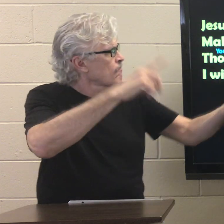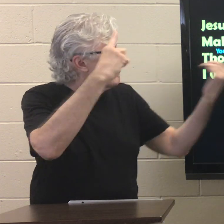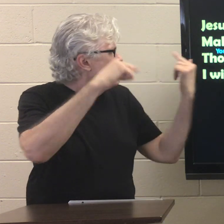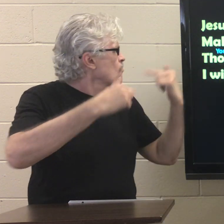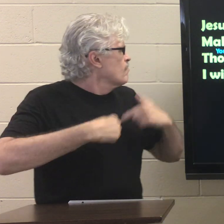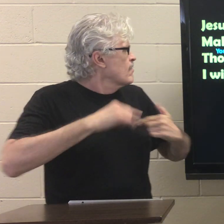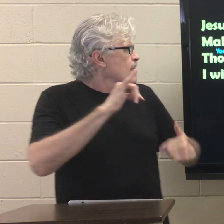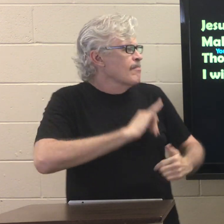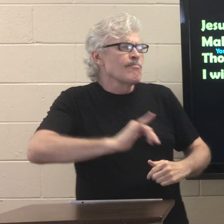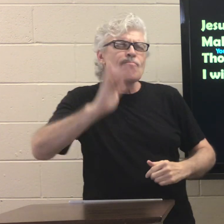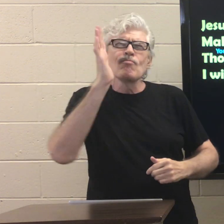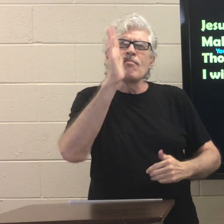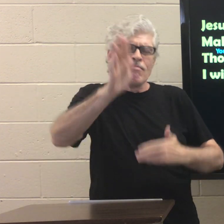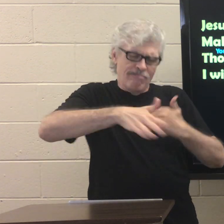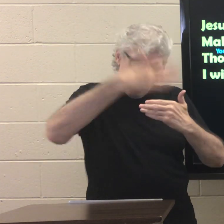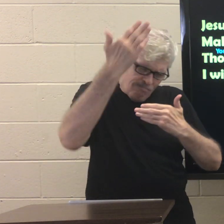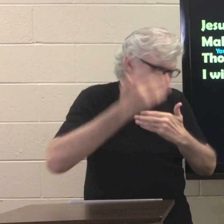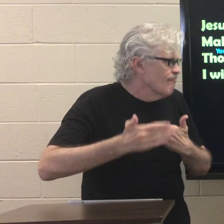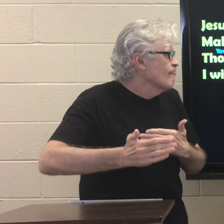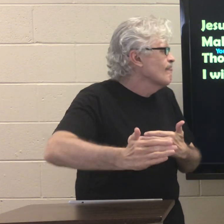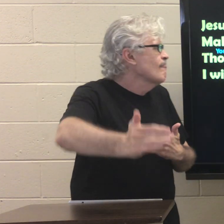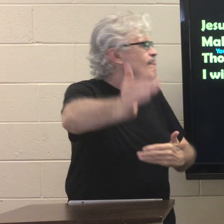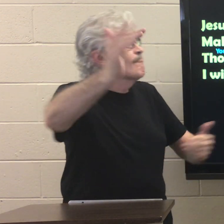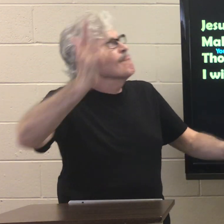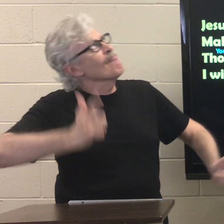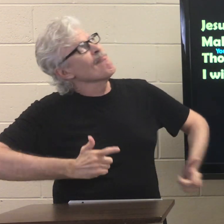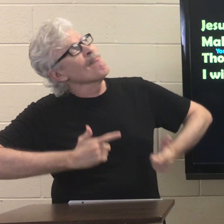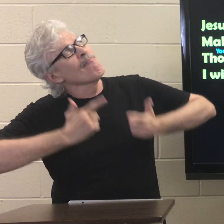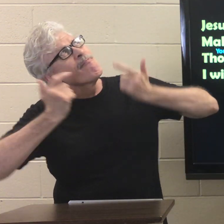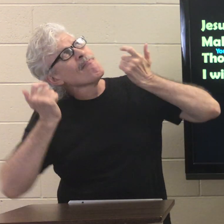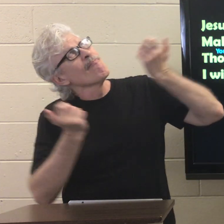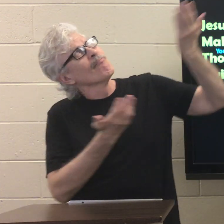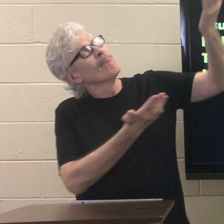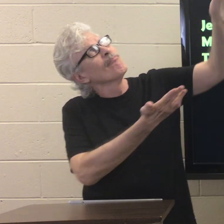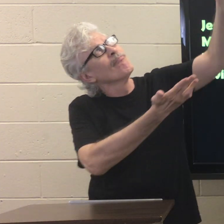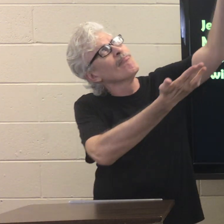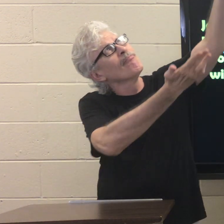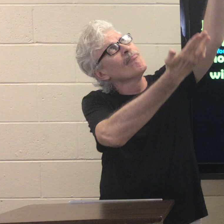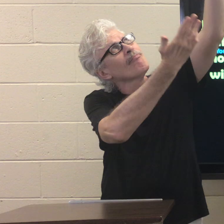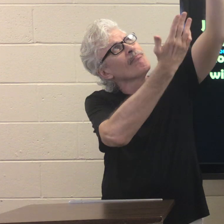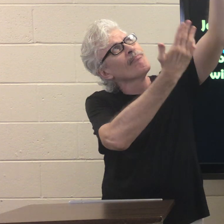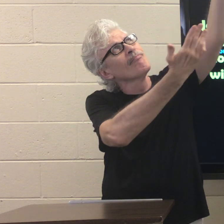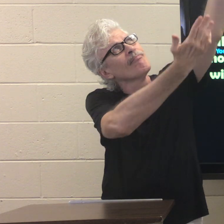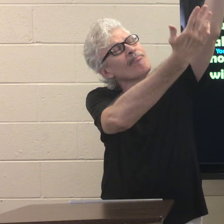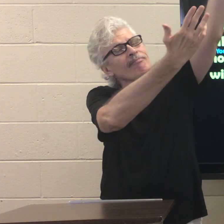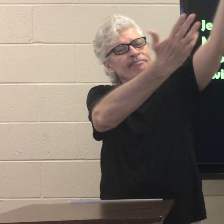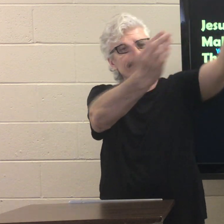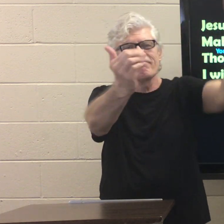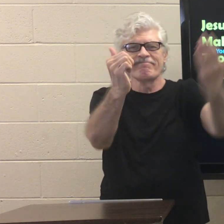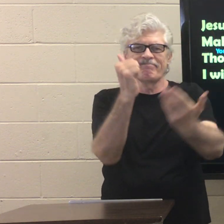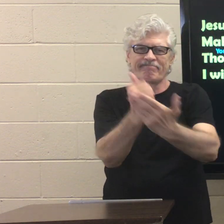for me. I will henceforth live for thee. Amen.